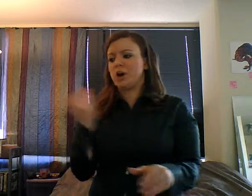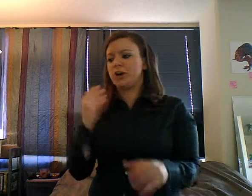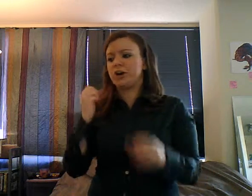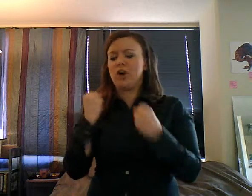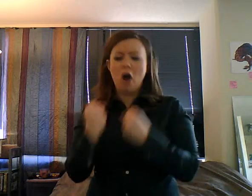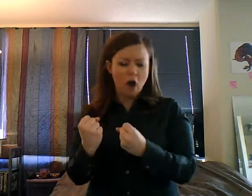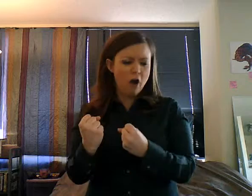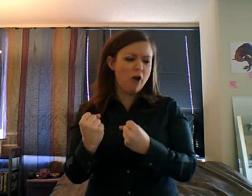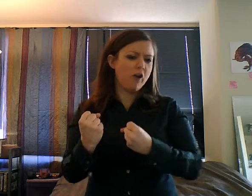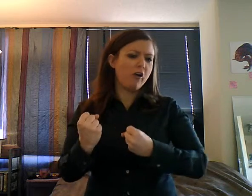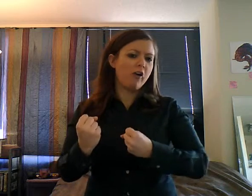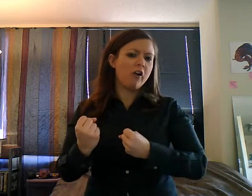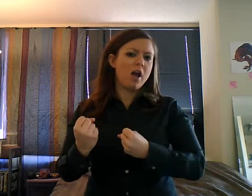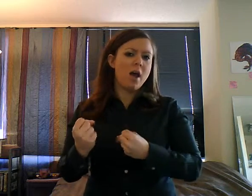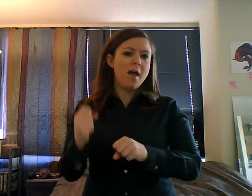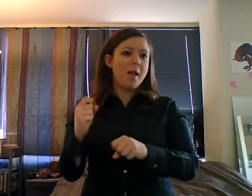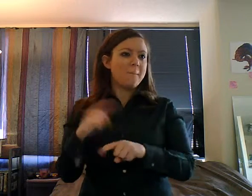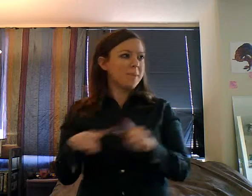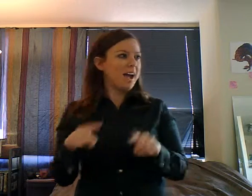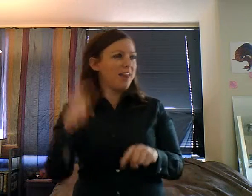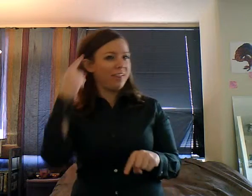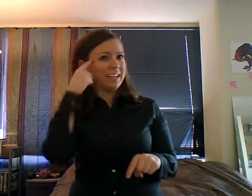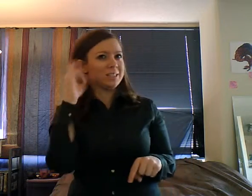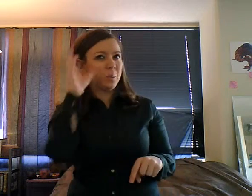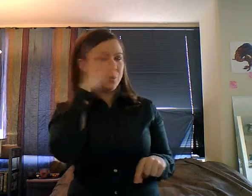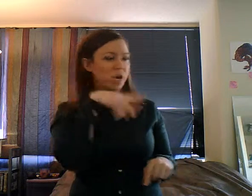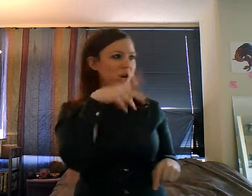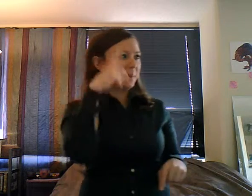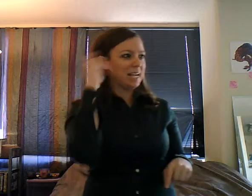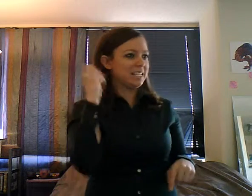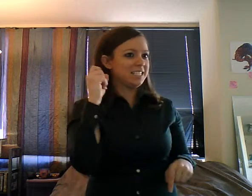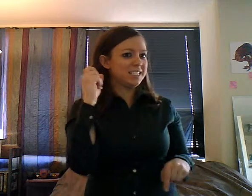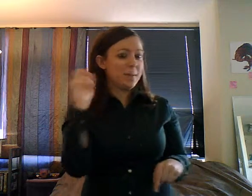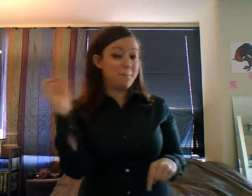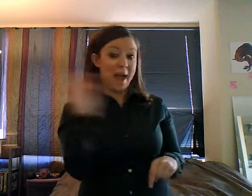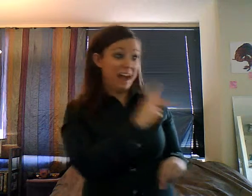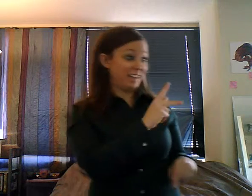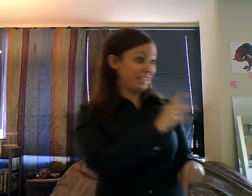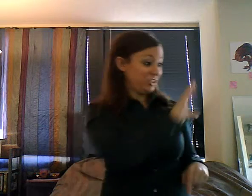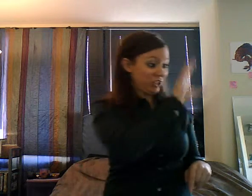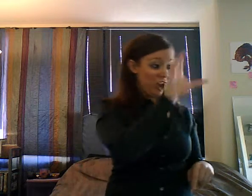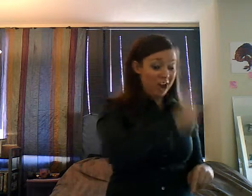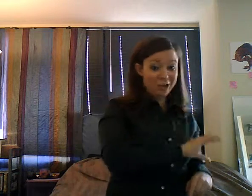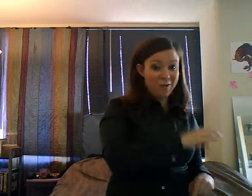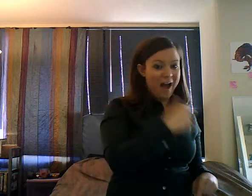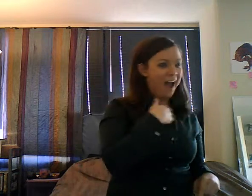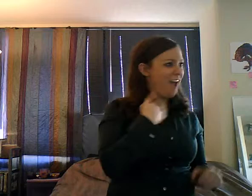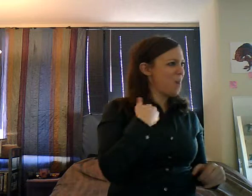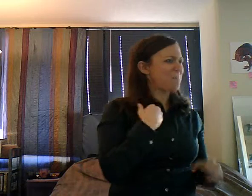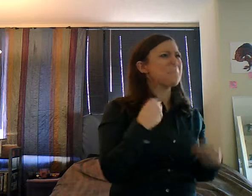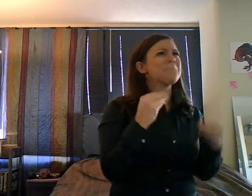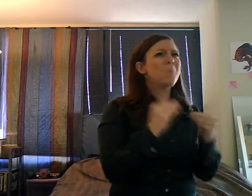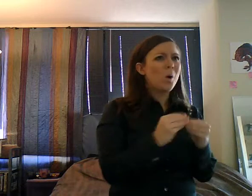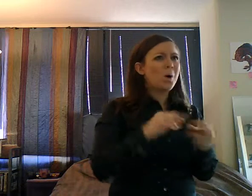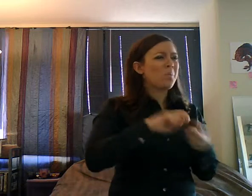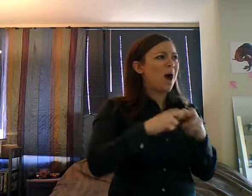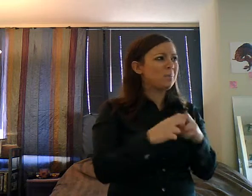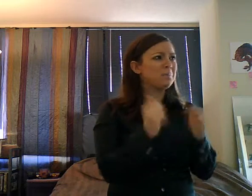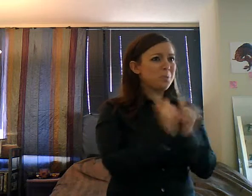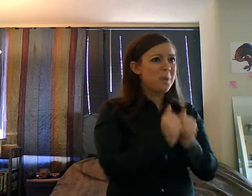to Chicago, I had more trouble getting downtown on the blue line during rush hour than I did getting